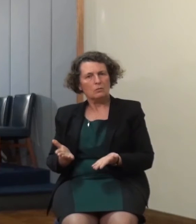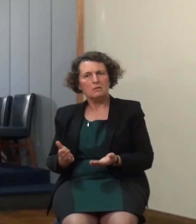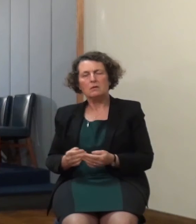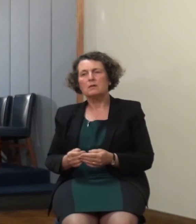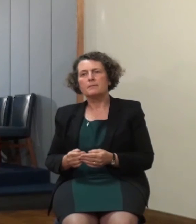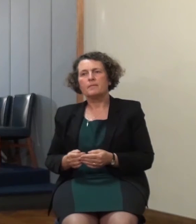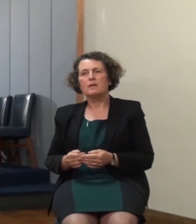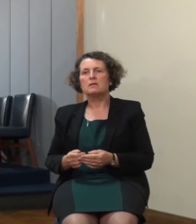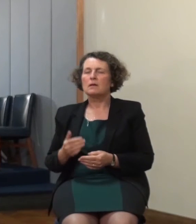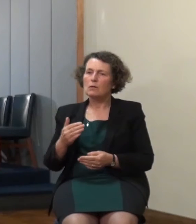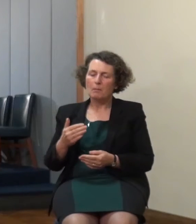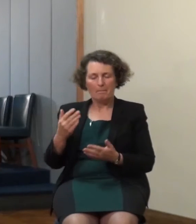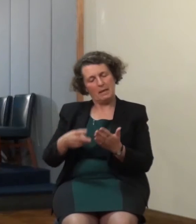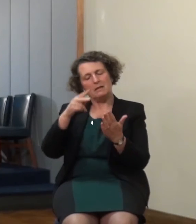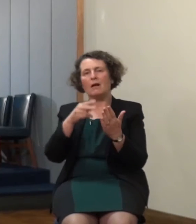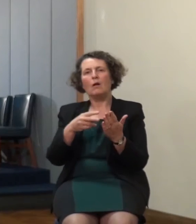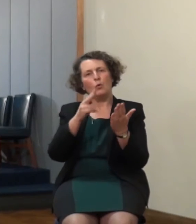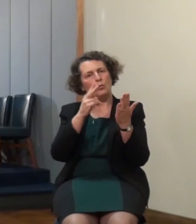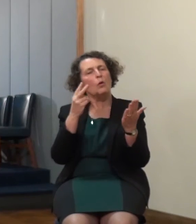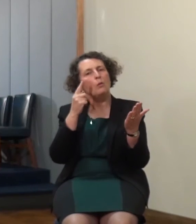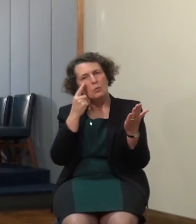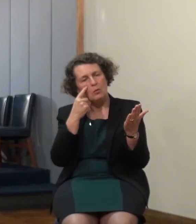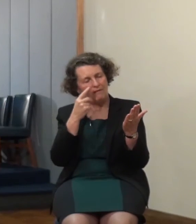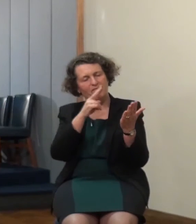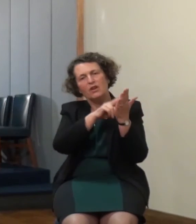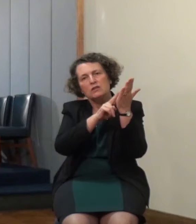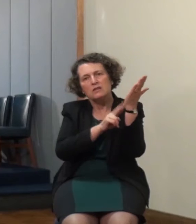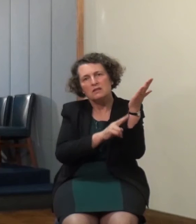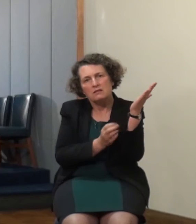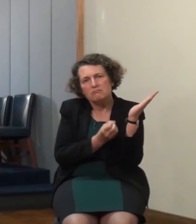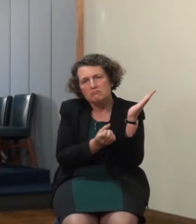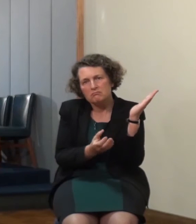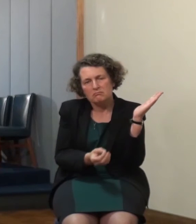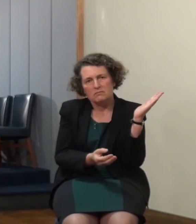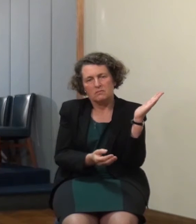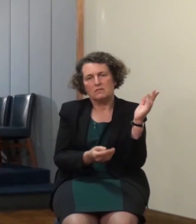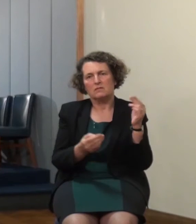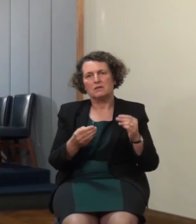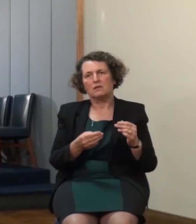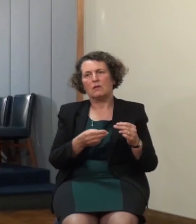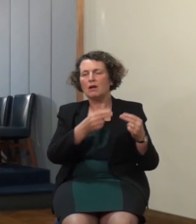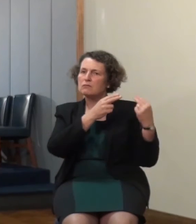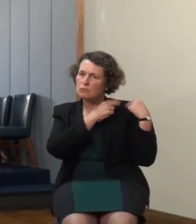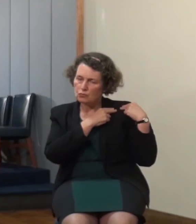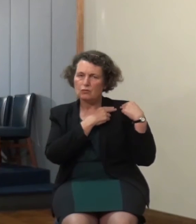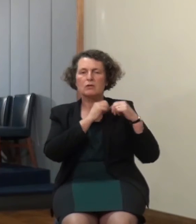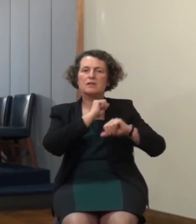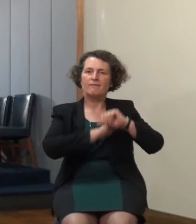at the duty to defend and the duty to provide the word of God will proclaim